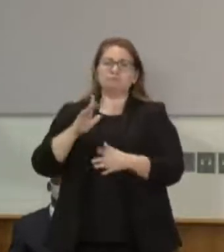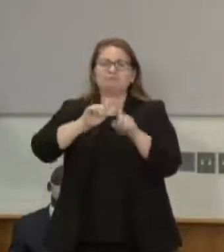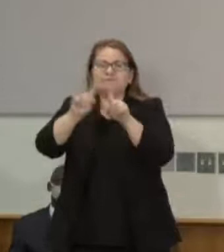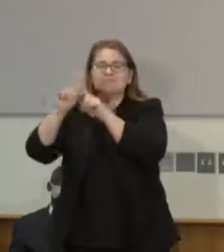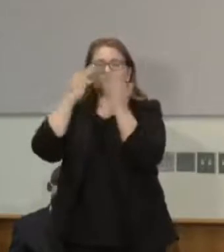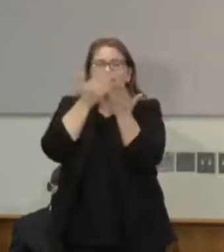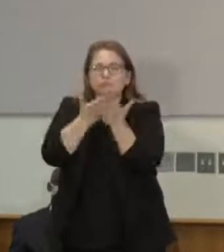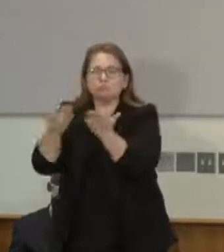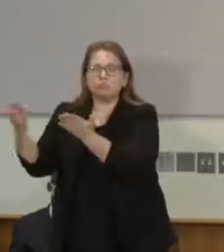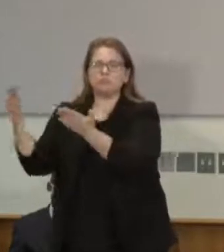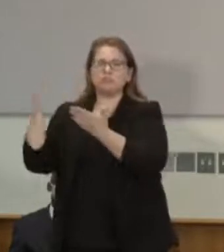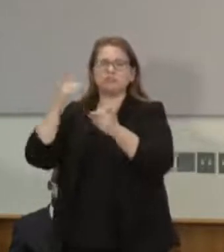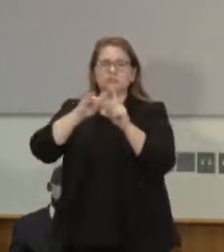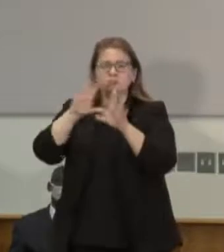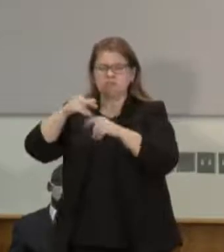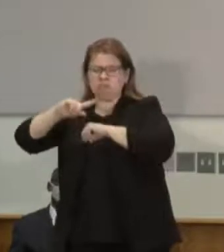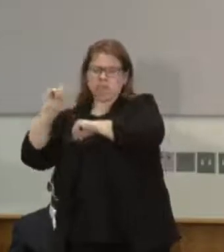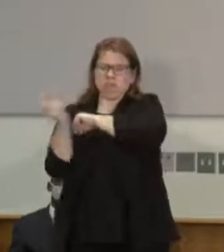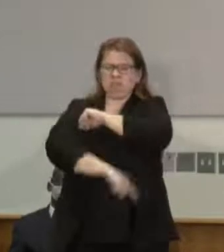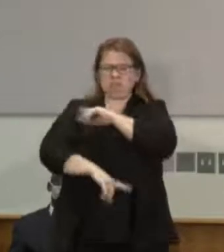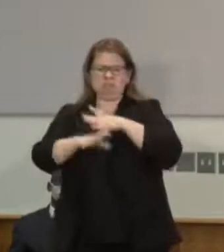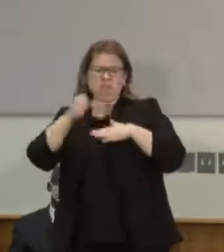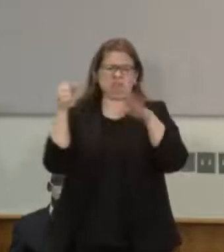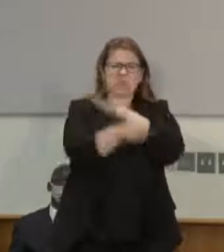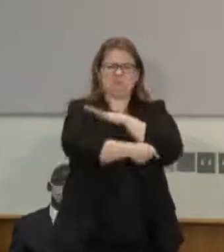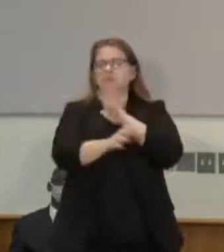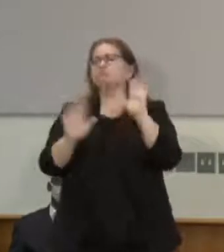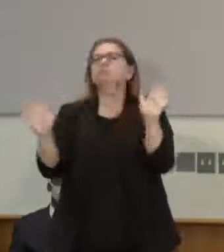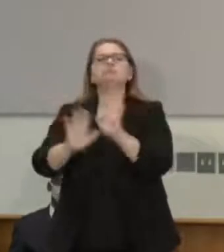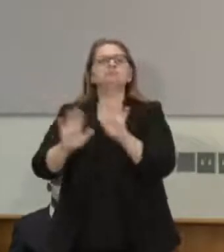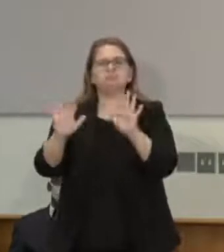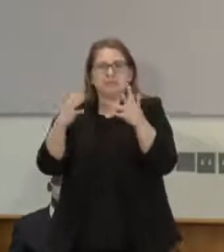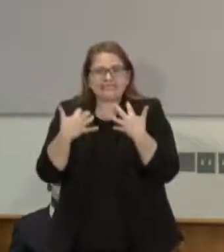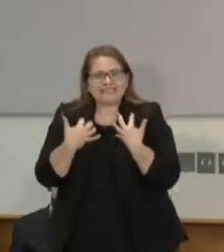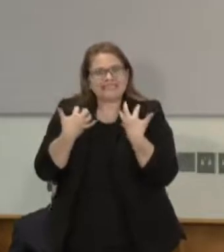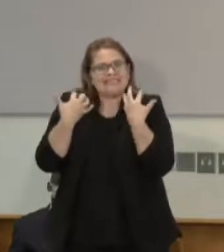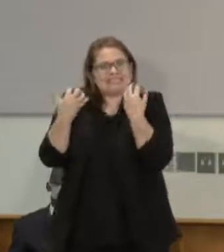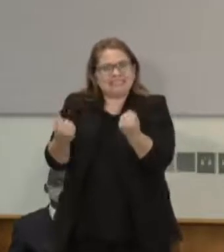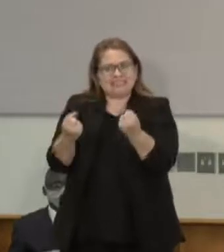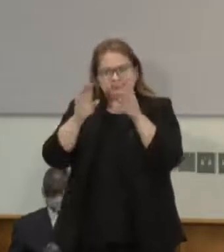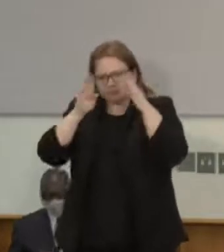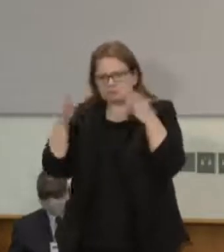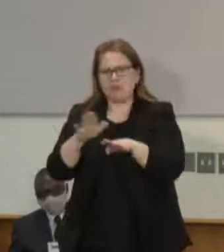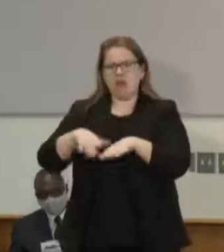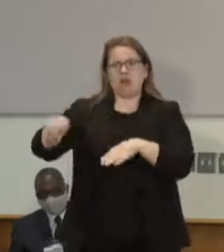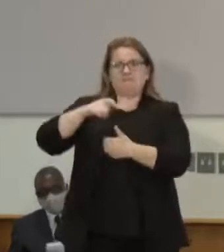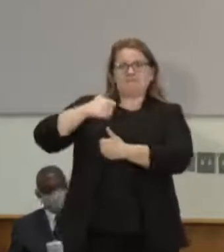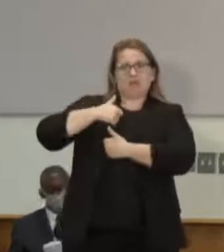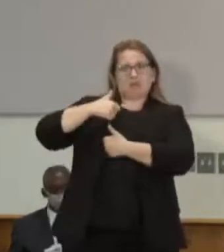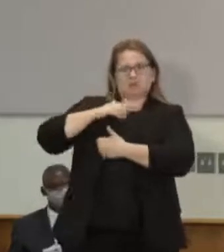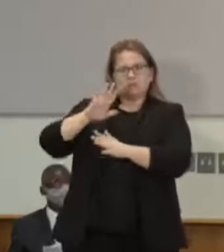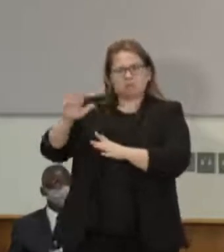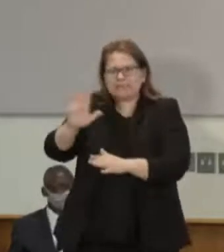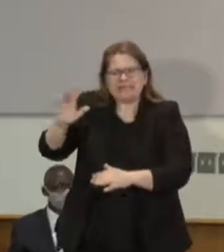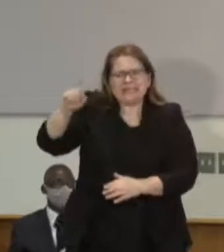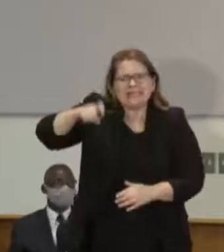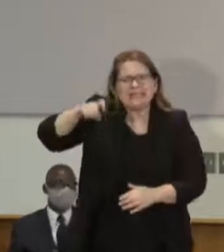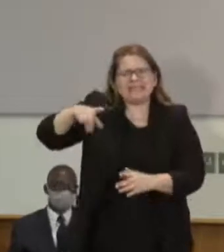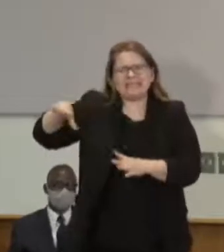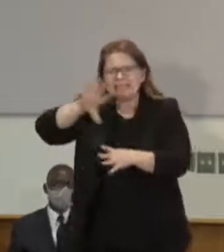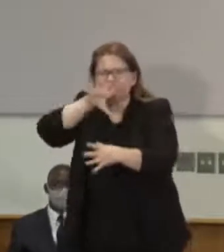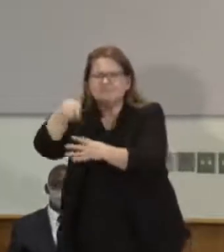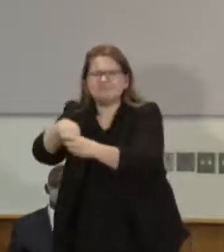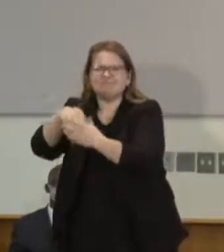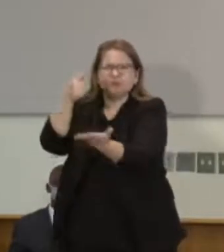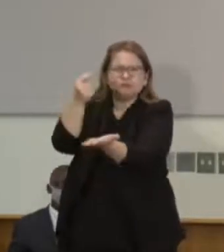crime and punishment to a system of healing and moving forward. That has now morphed into the idea of treatment courts,